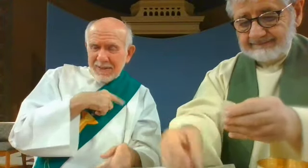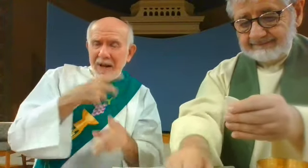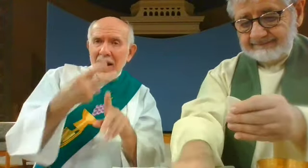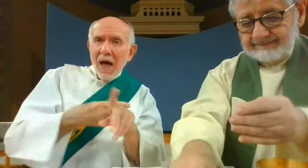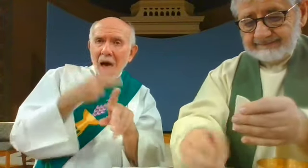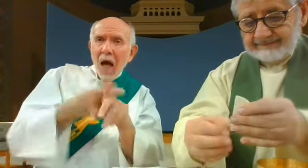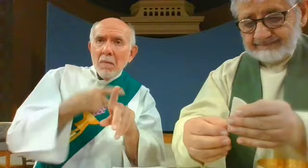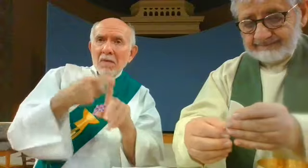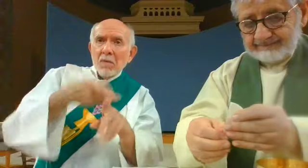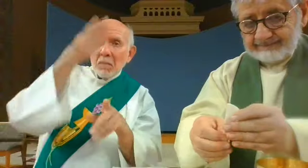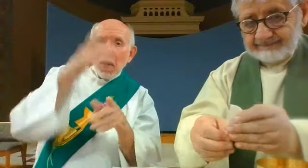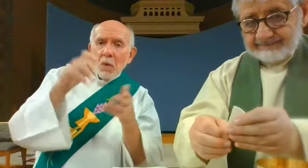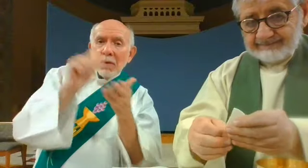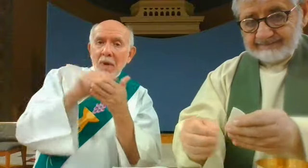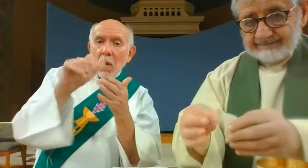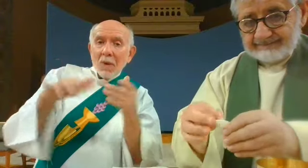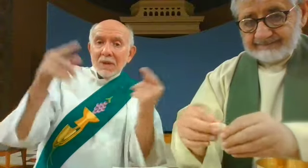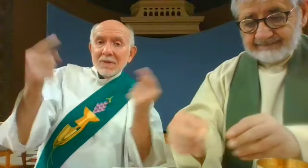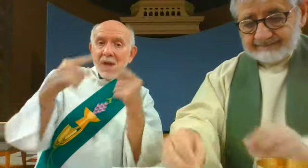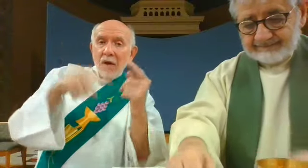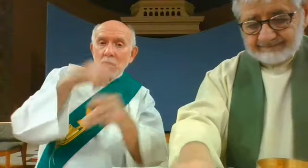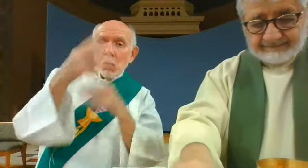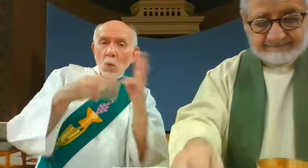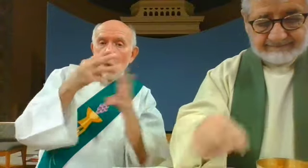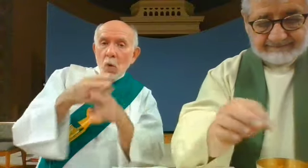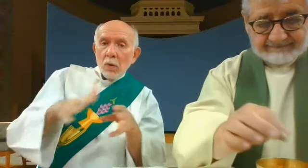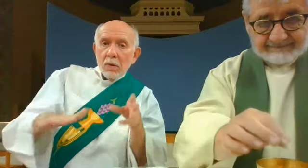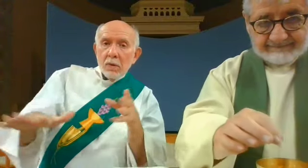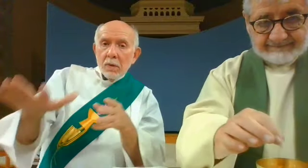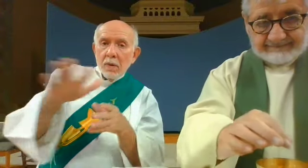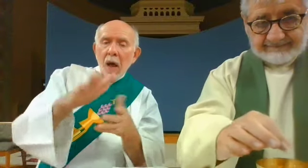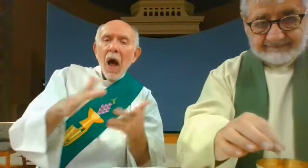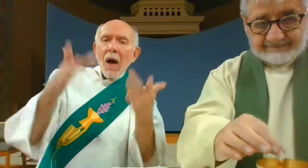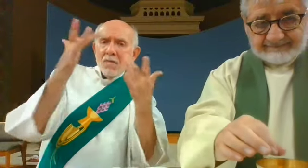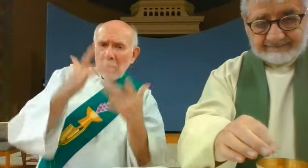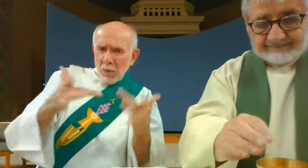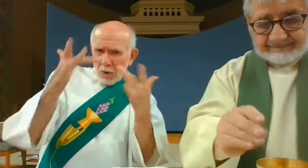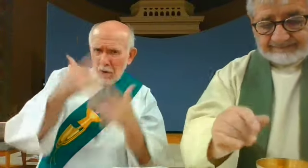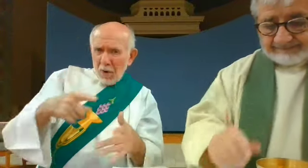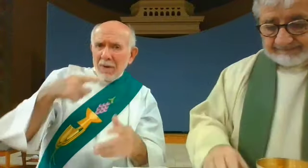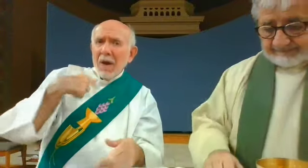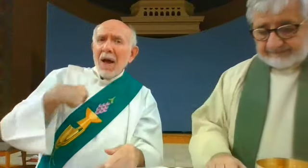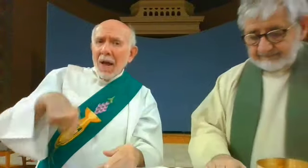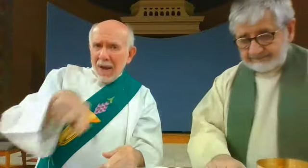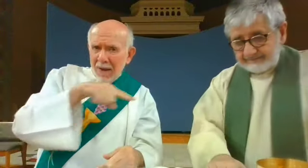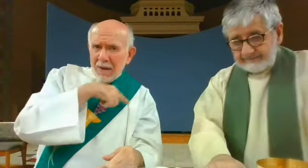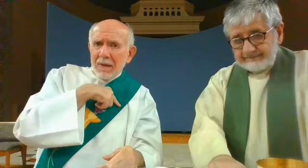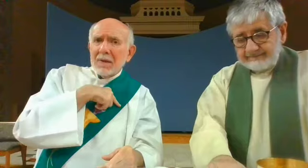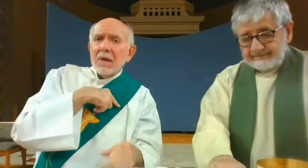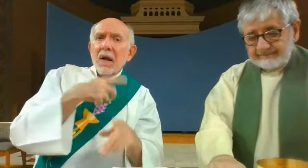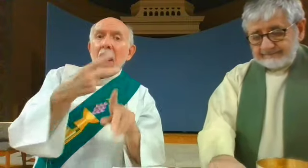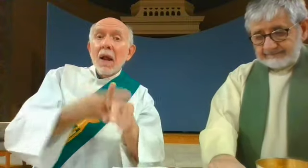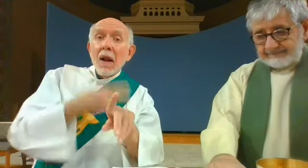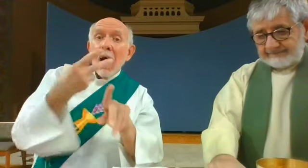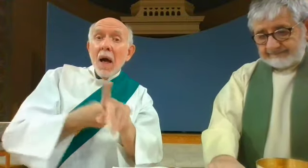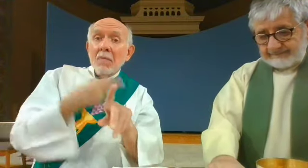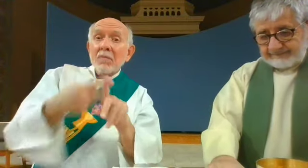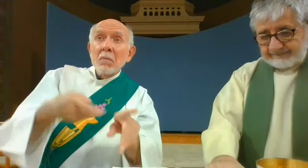of God, you take away the sins of the world. Have mercy on us. Lamb of God, you take